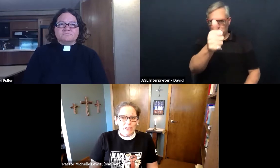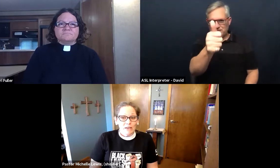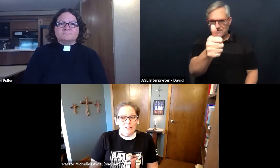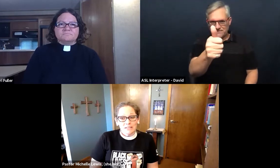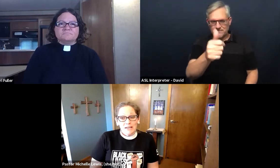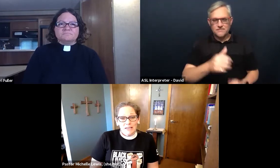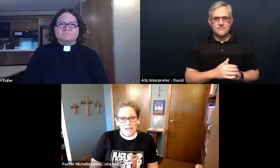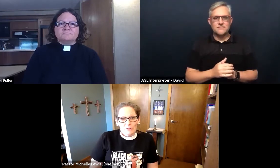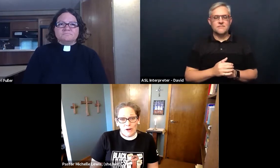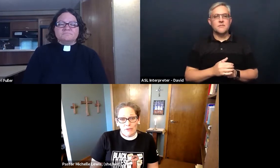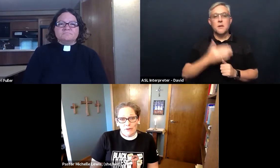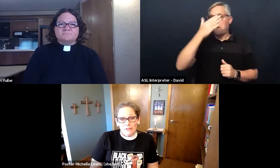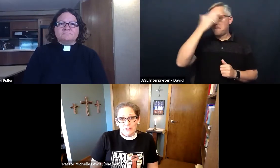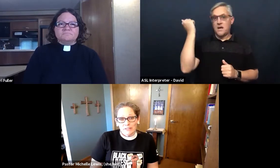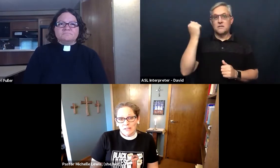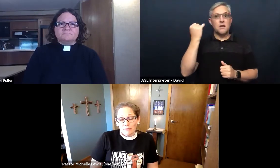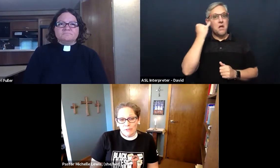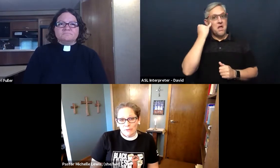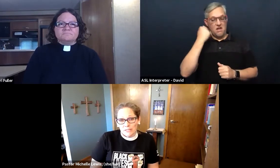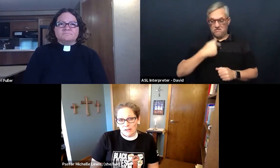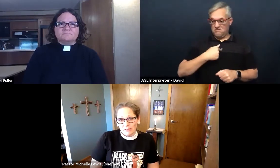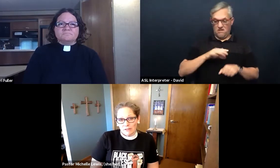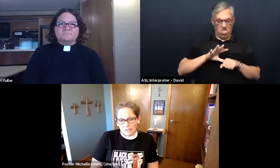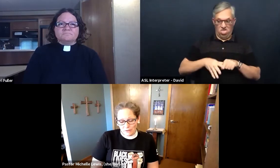can't care for others if we don't take care of ourselves.